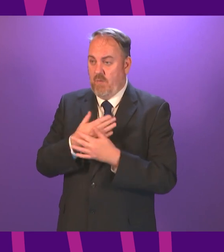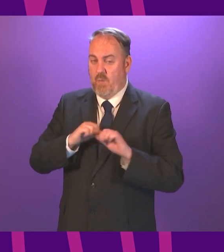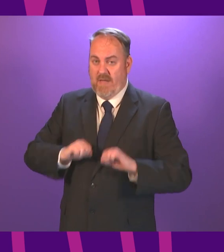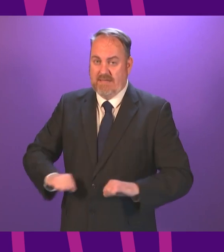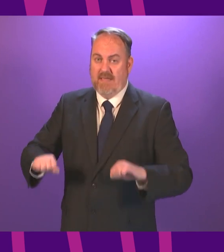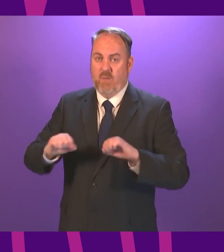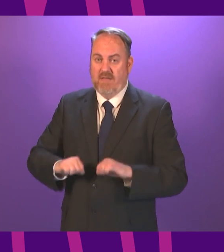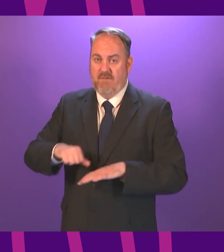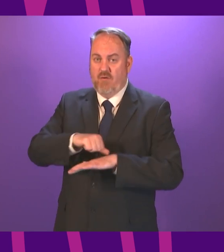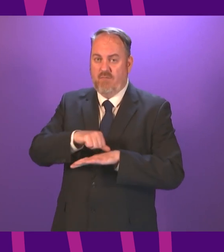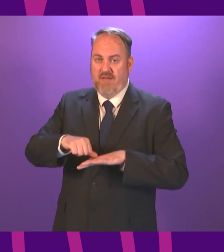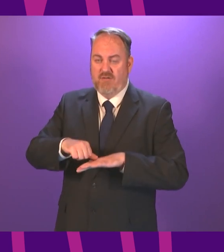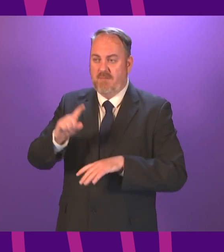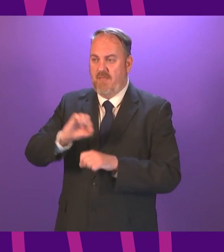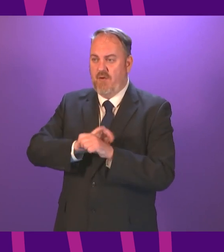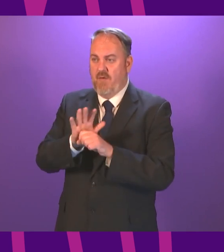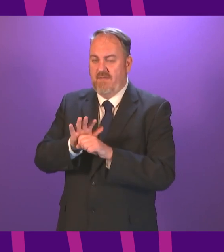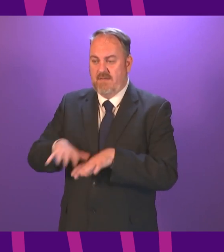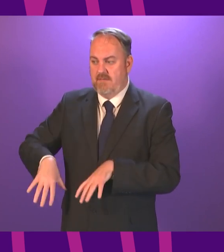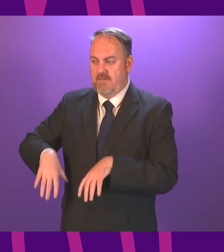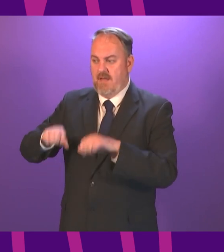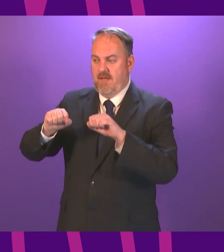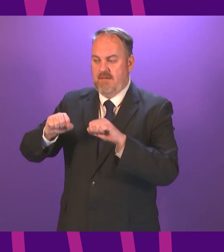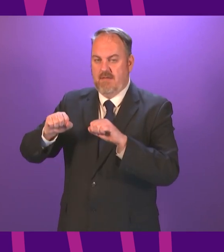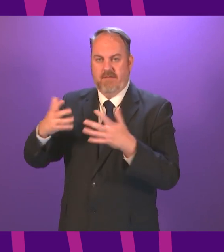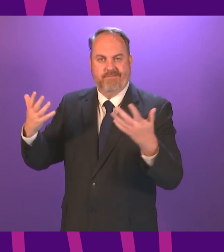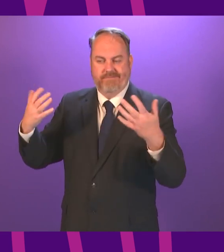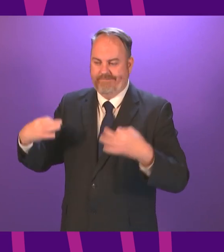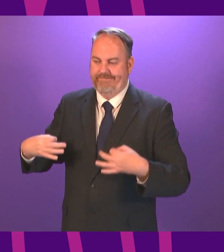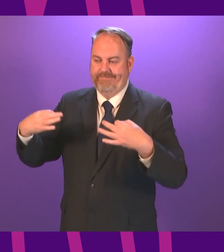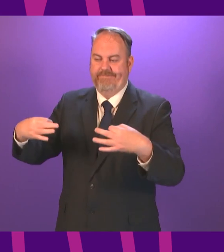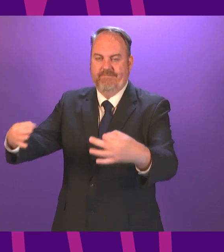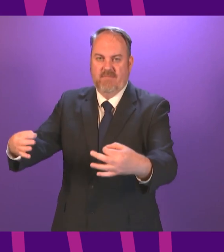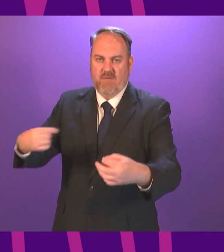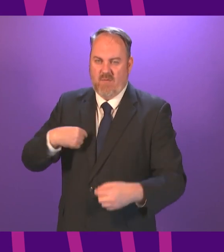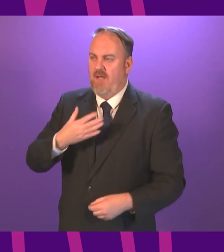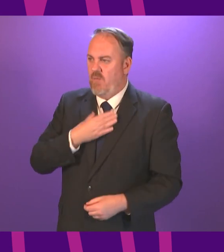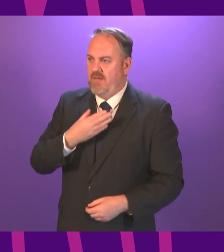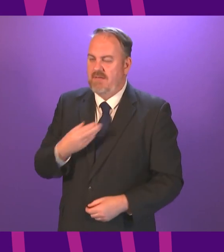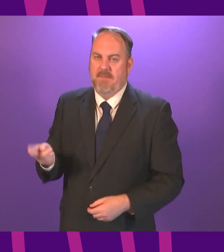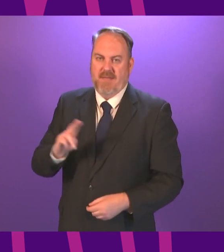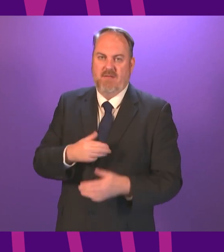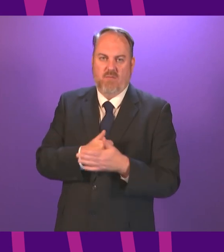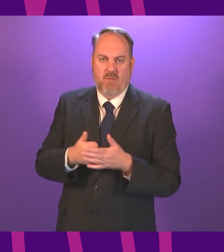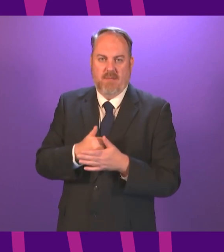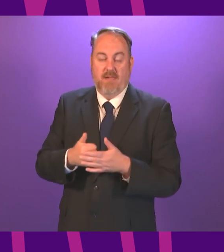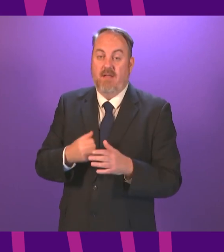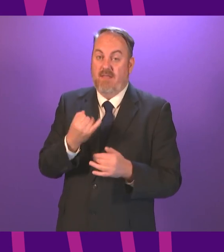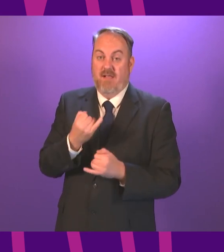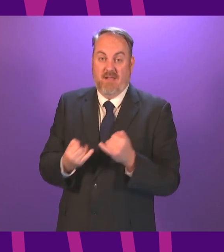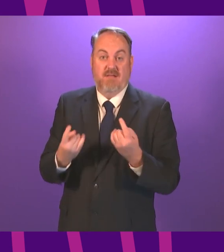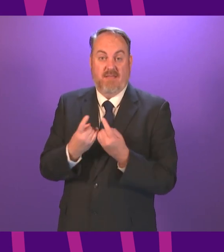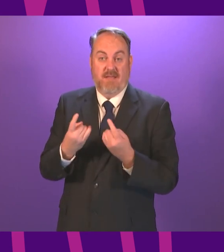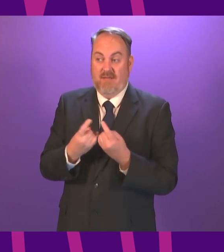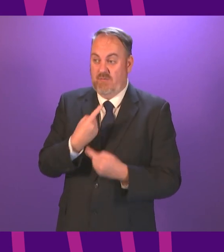operation but COVID then came and I know the impact it is having on that individual and I am just one and I will just end on this point and where I